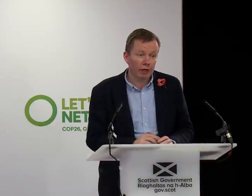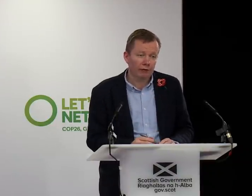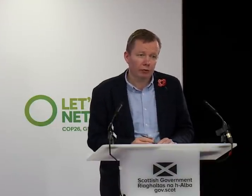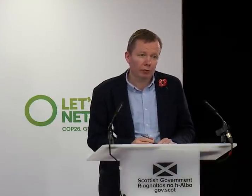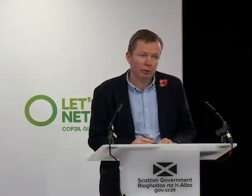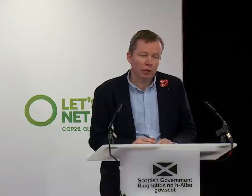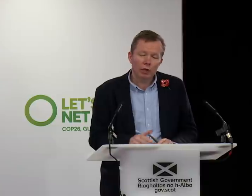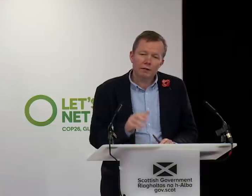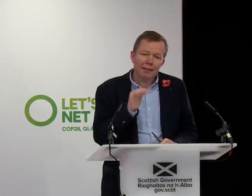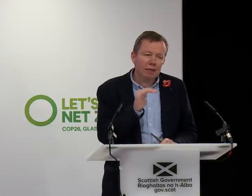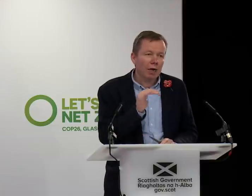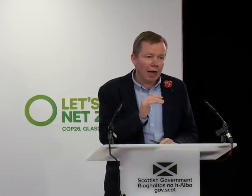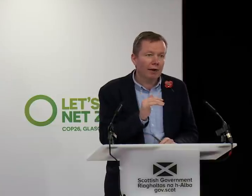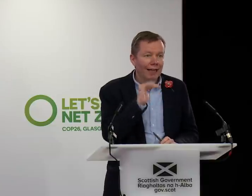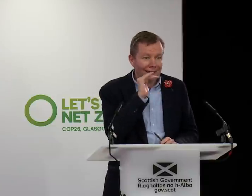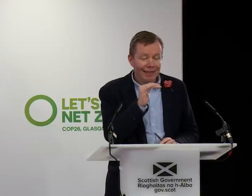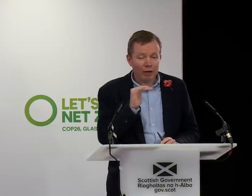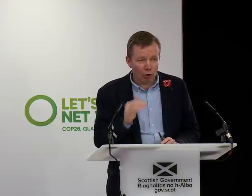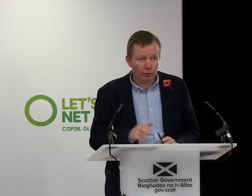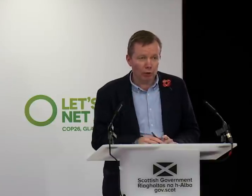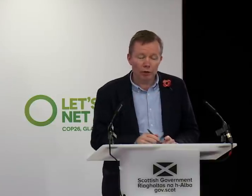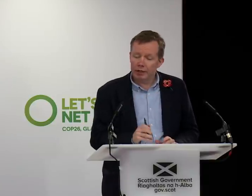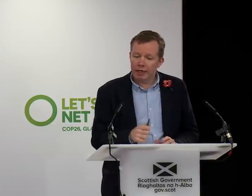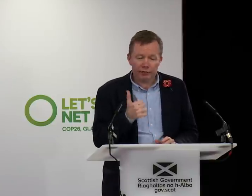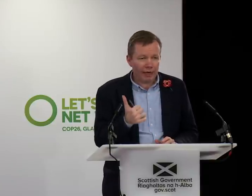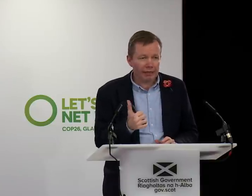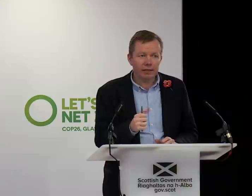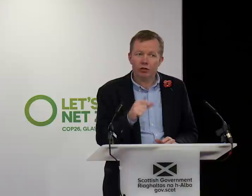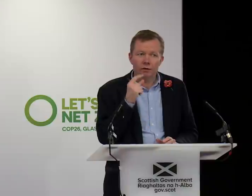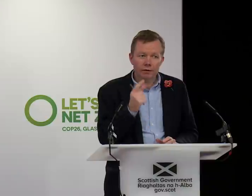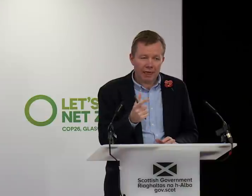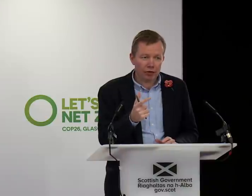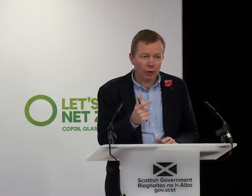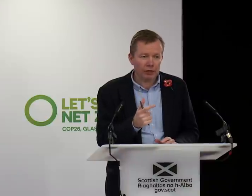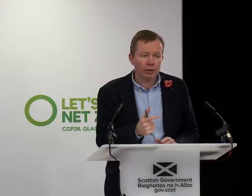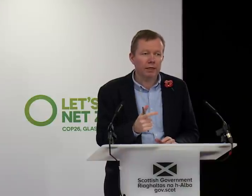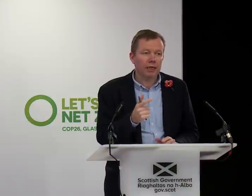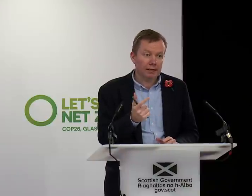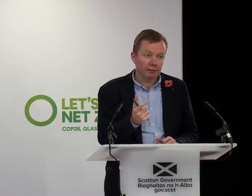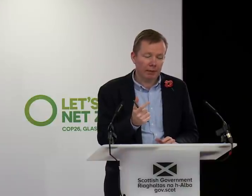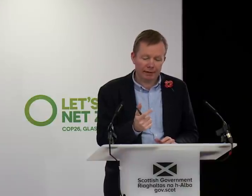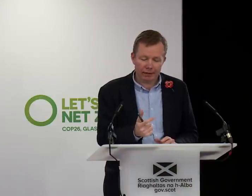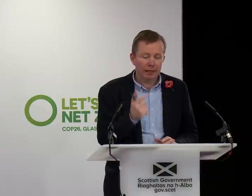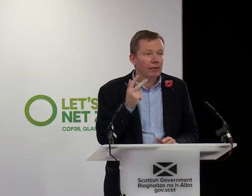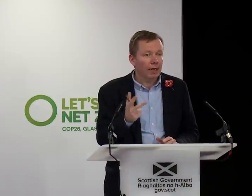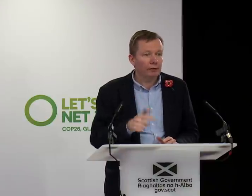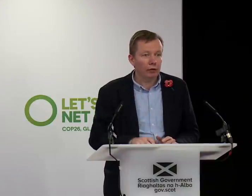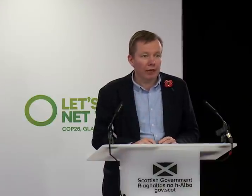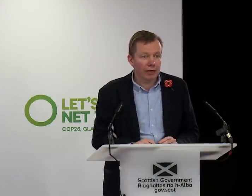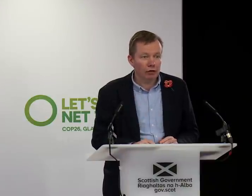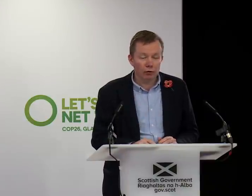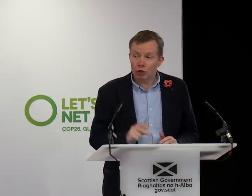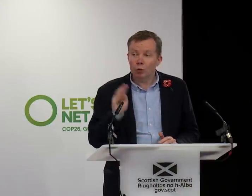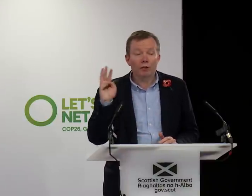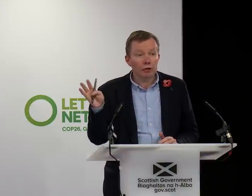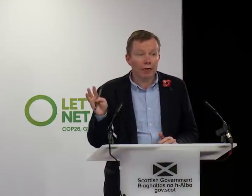another two and a half thousand people to keep R at that or below. It's vaccination test twice a week asymptomatically and follow